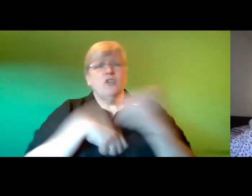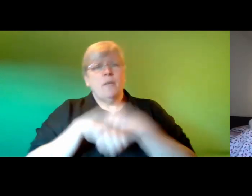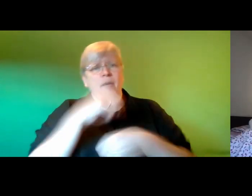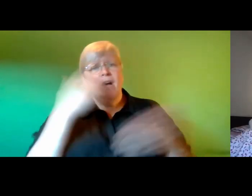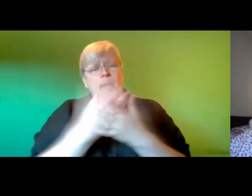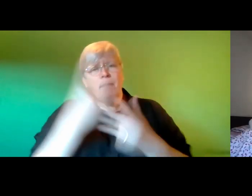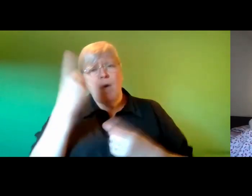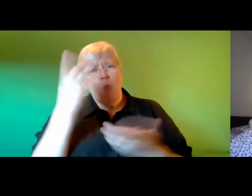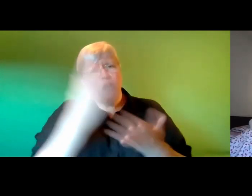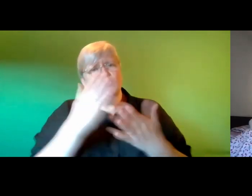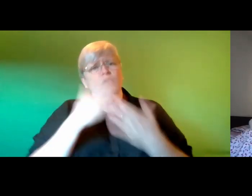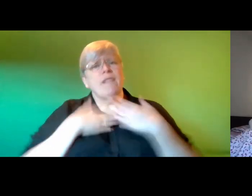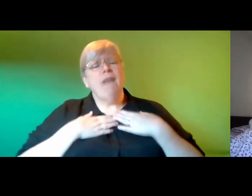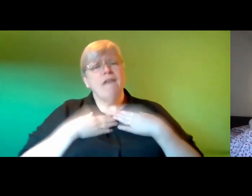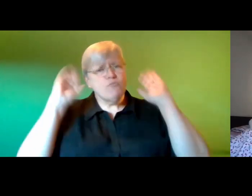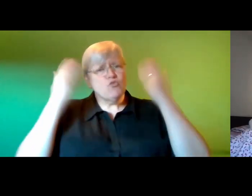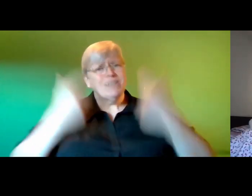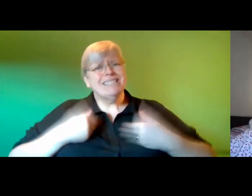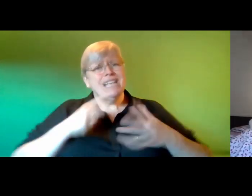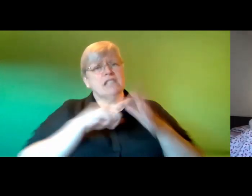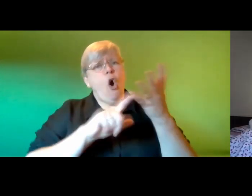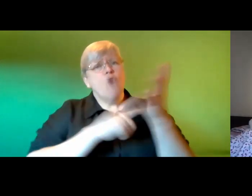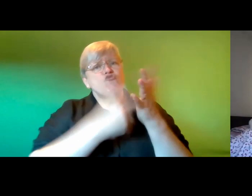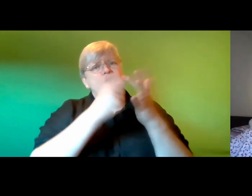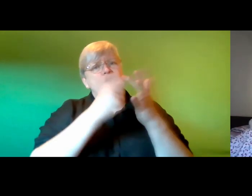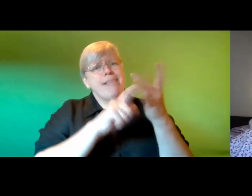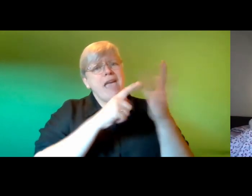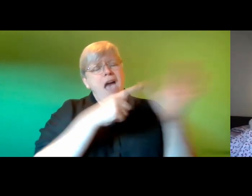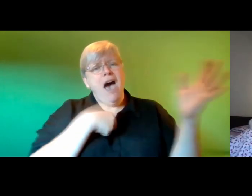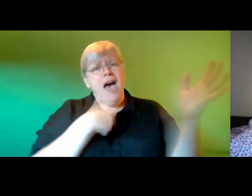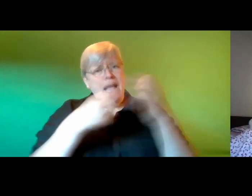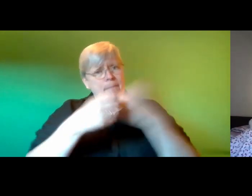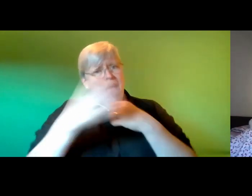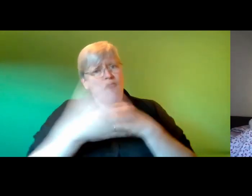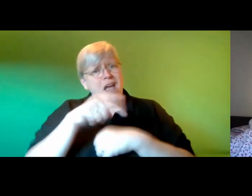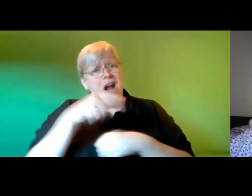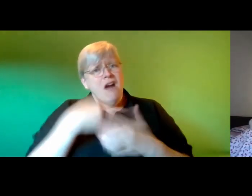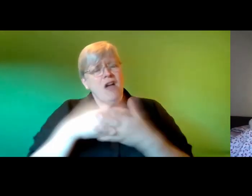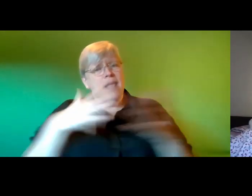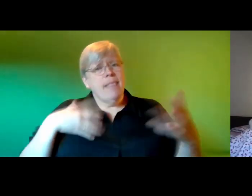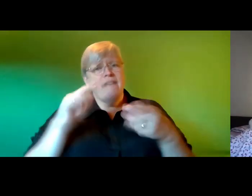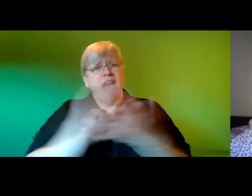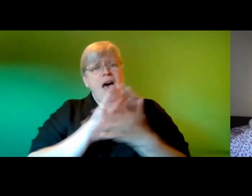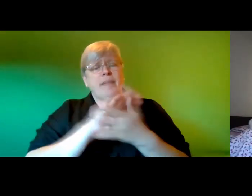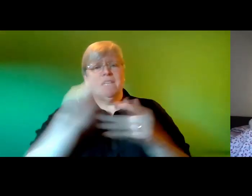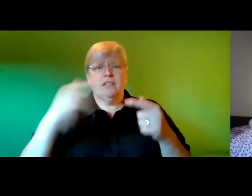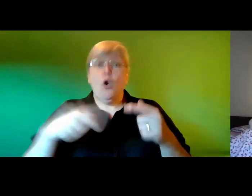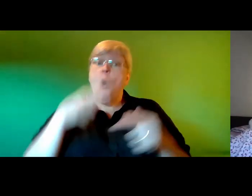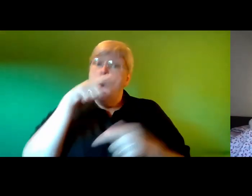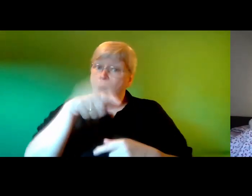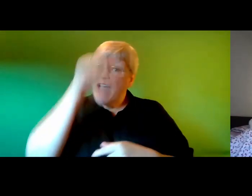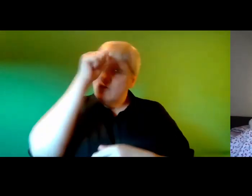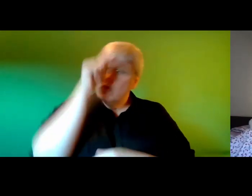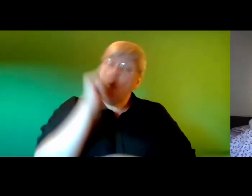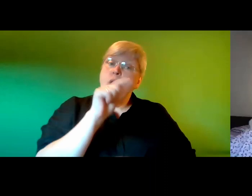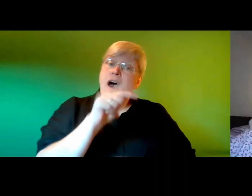true love princess aurelia then we can get married and live happily ever after you mean the princess aurelia of